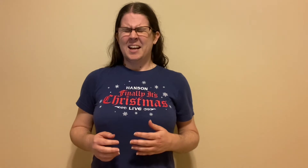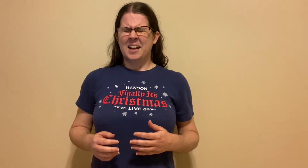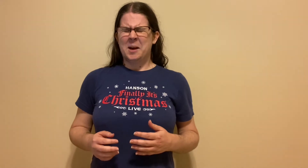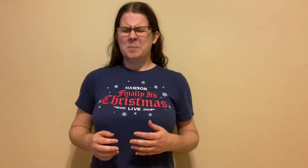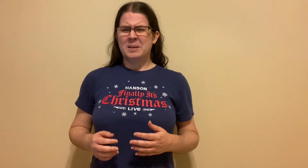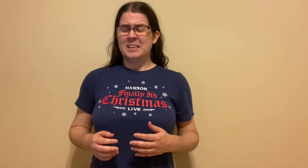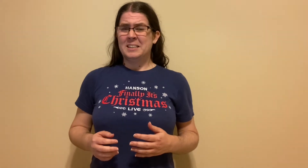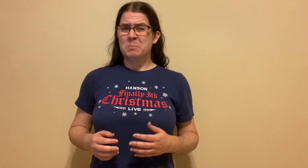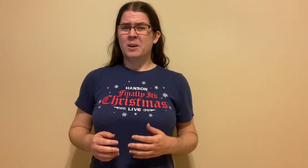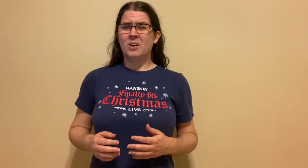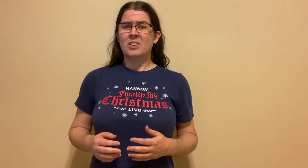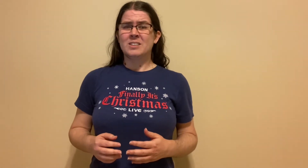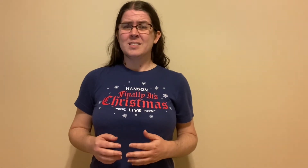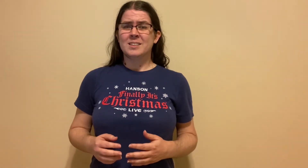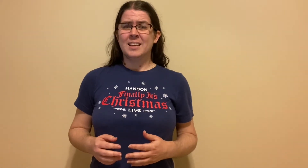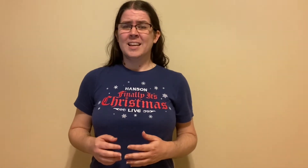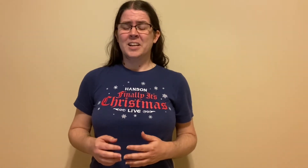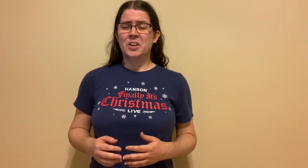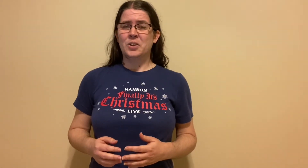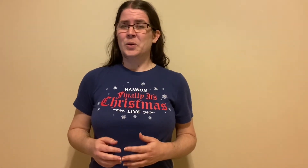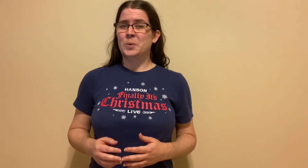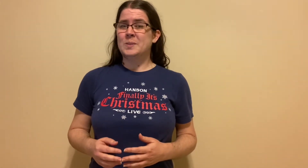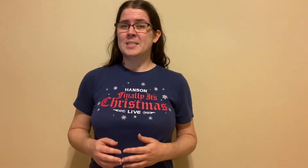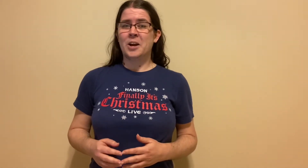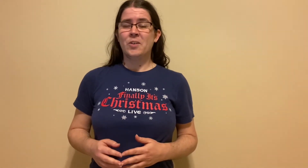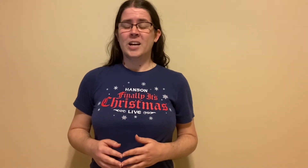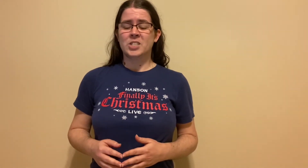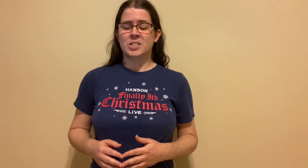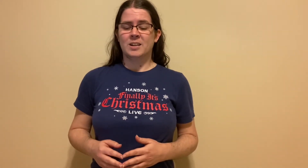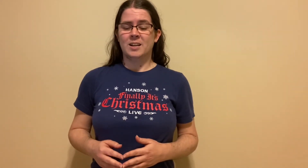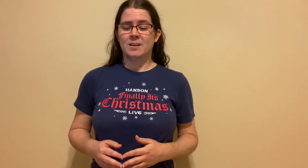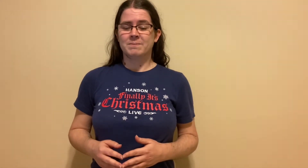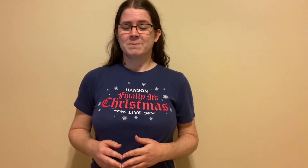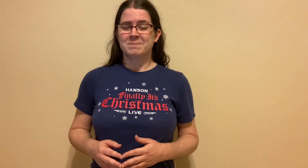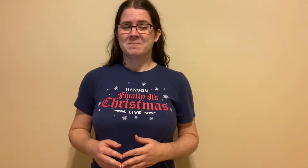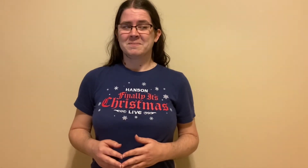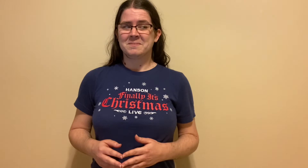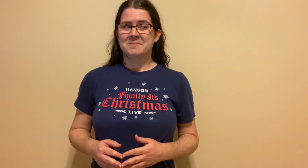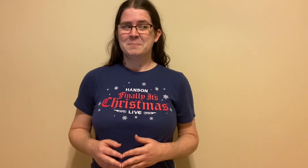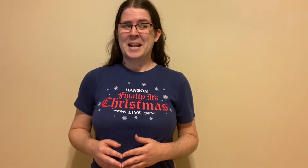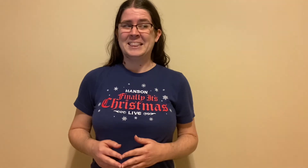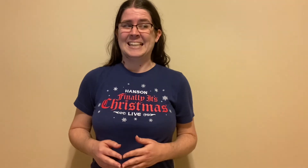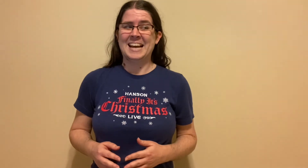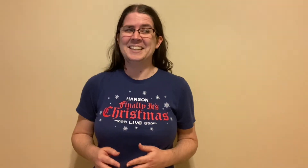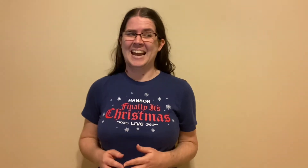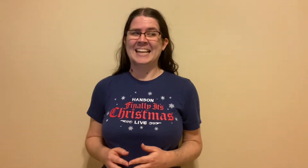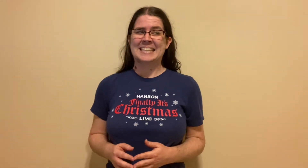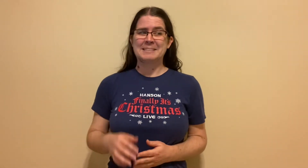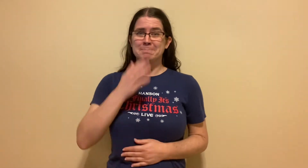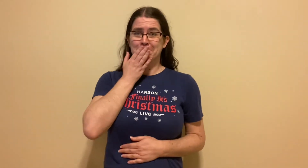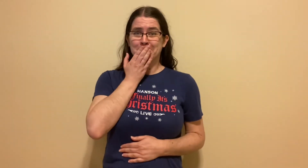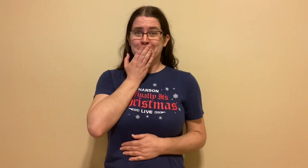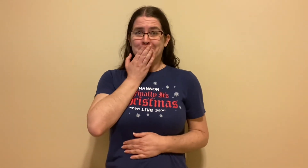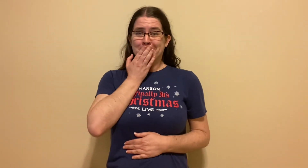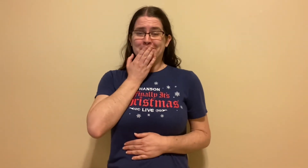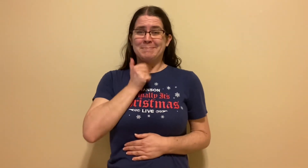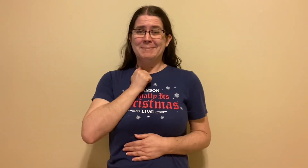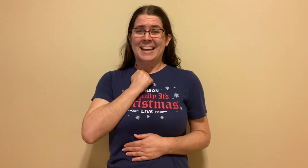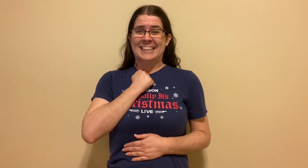I'm being pulled in a new direction but I think I like it I think